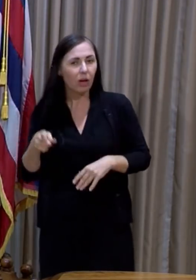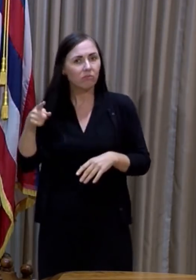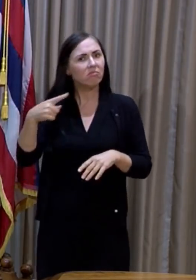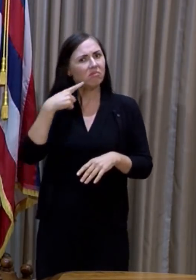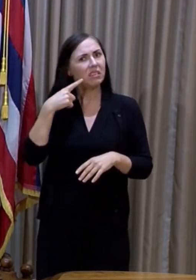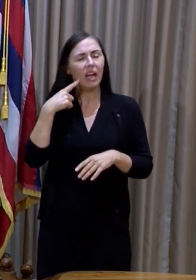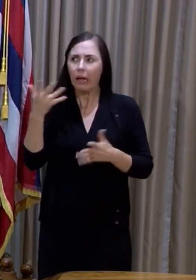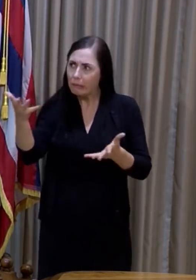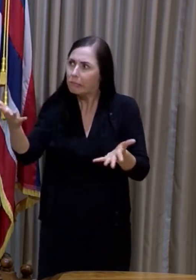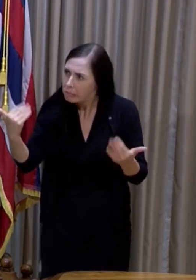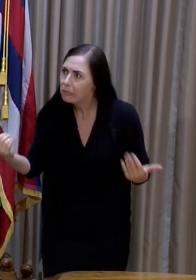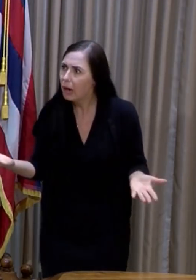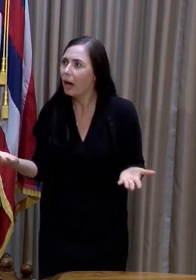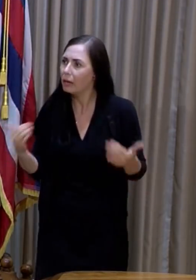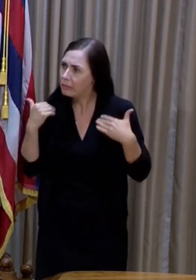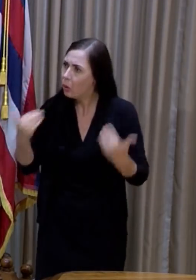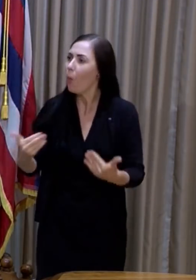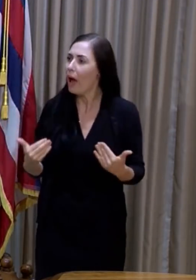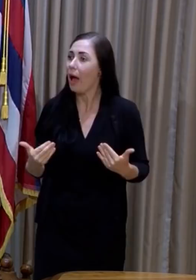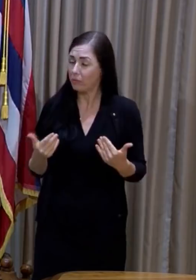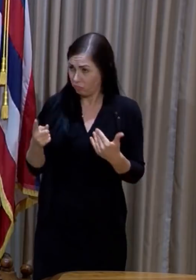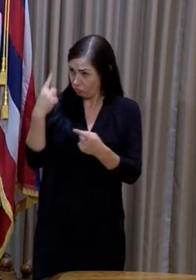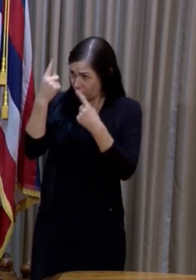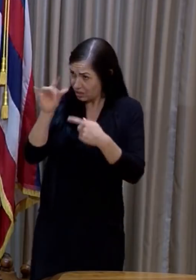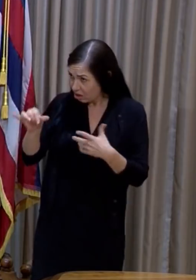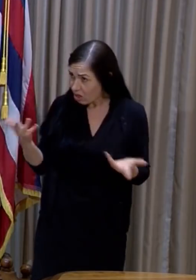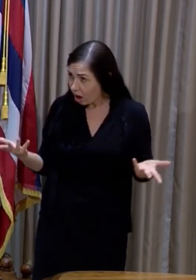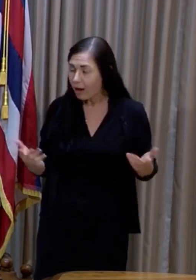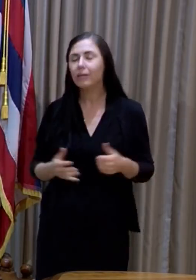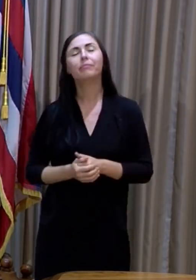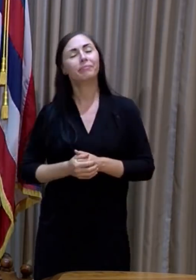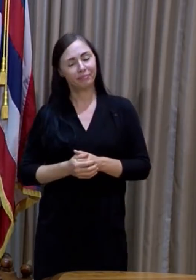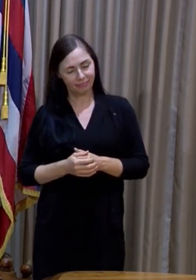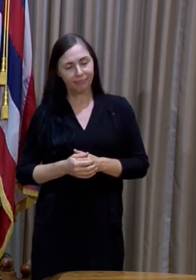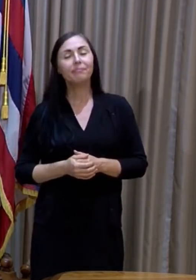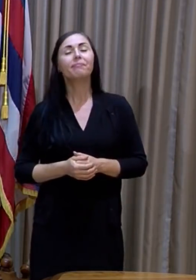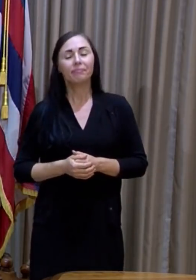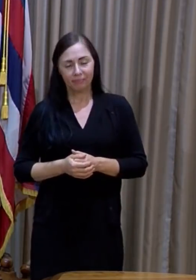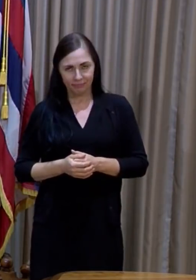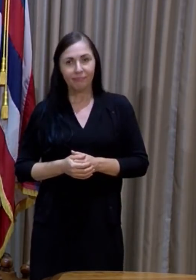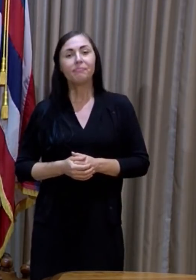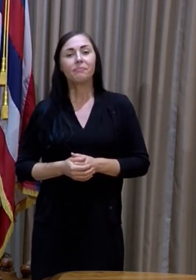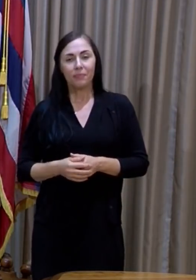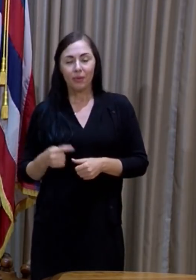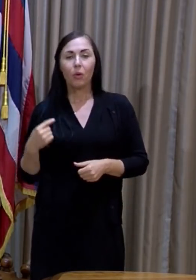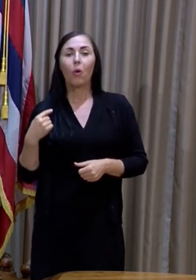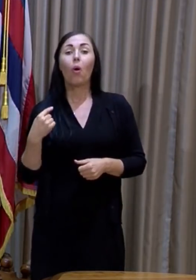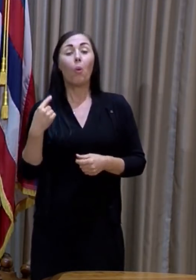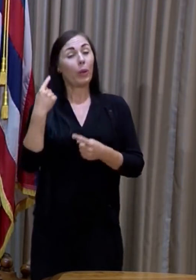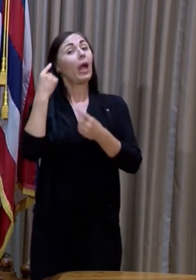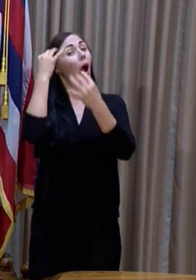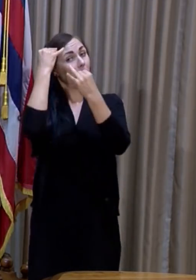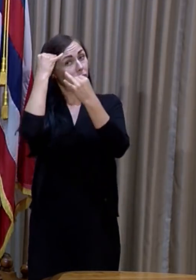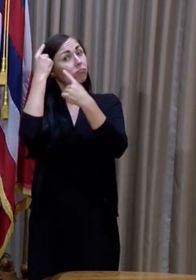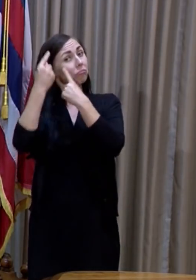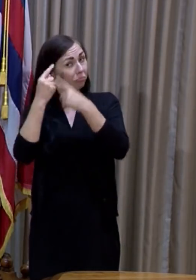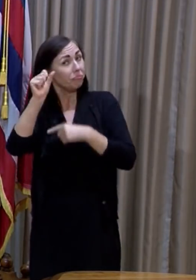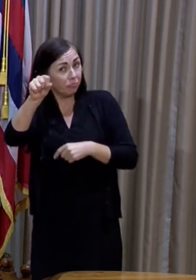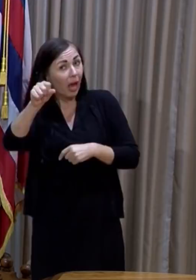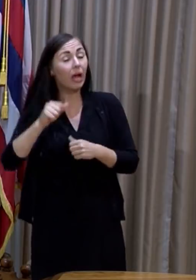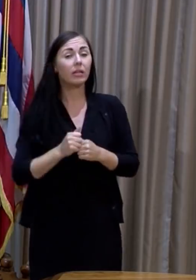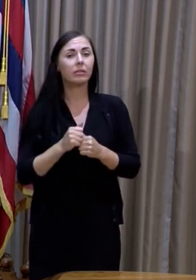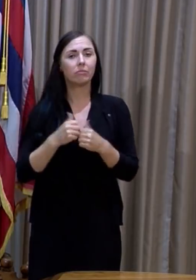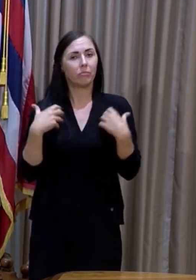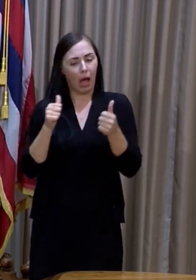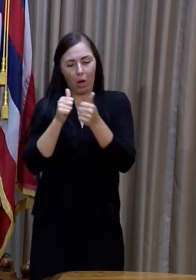something that you would consider of the plans that are out there? Yeah, certainly we are considering the health passes. You know, we're working